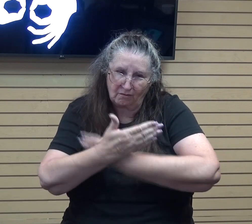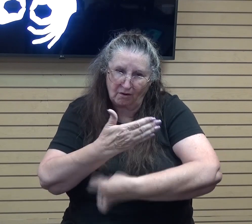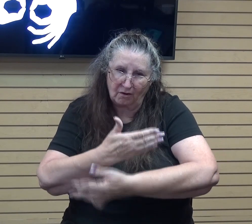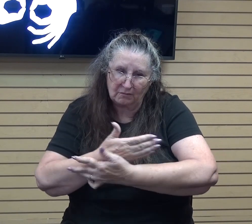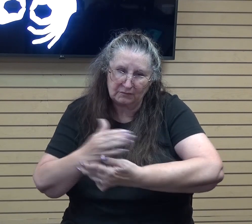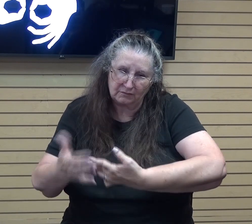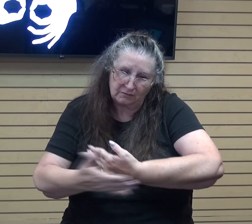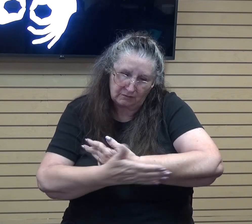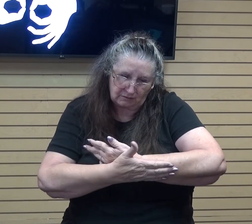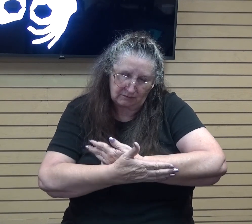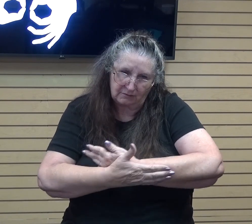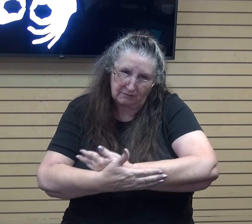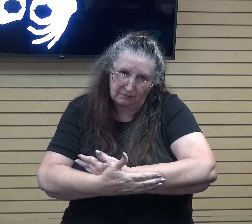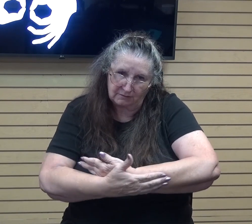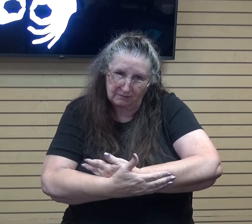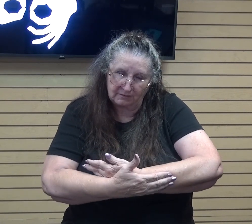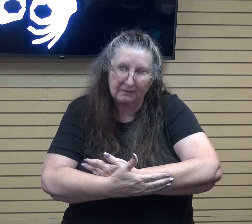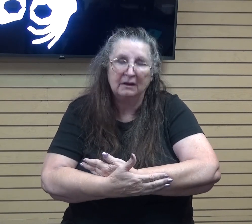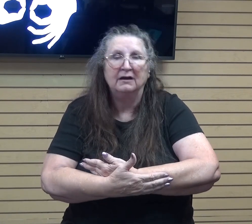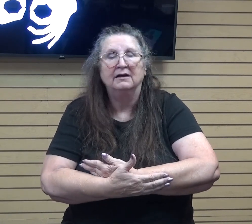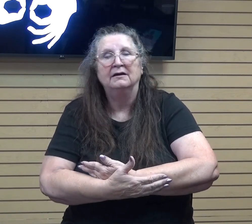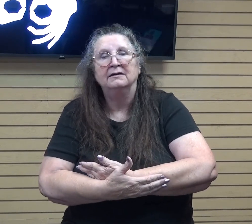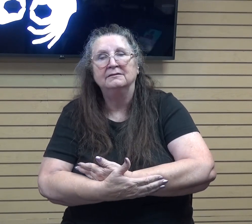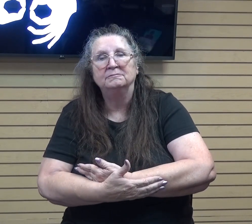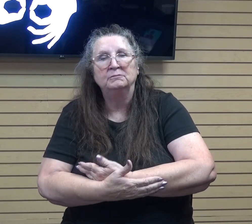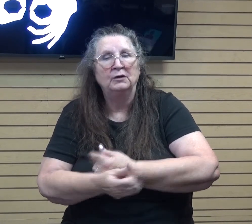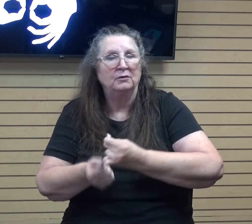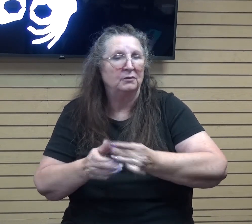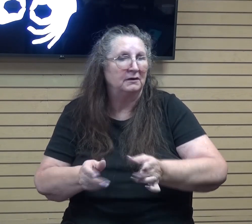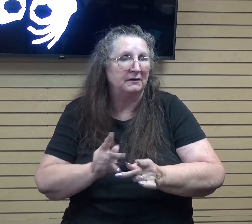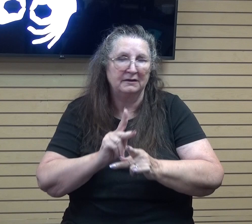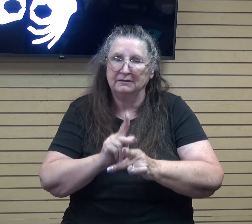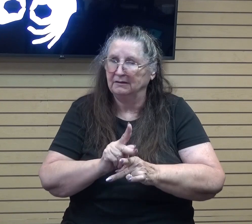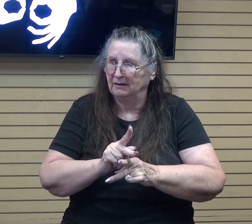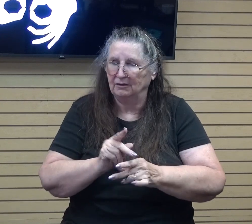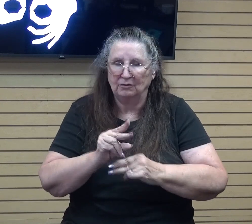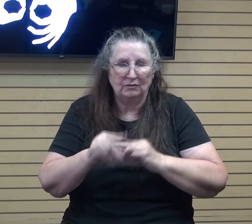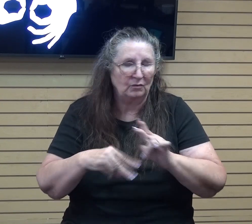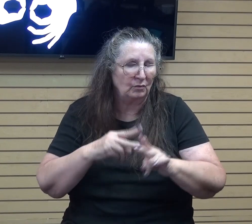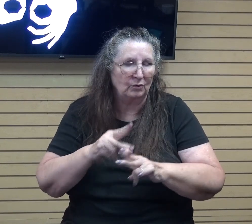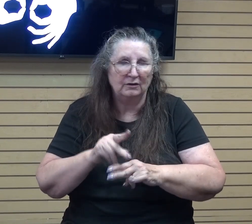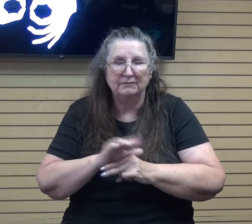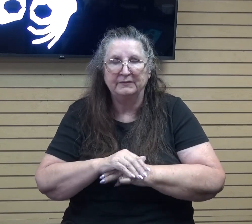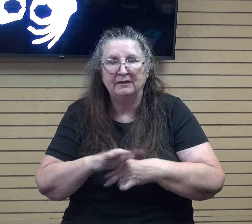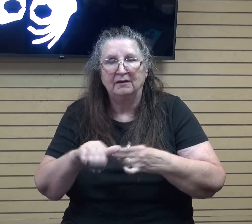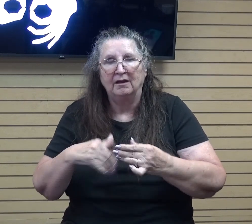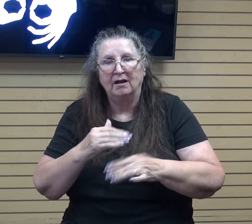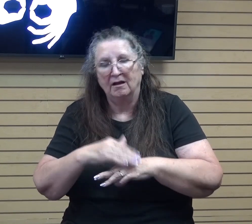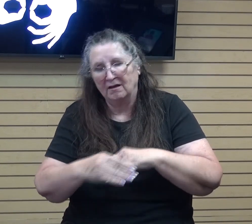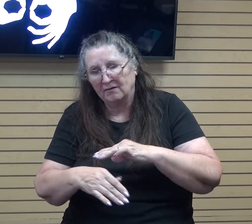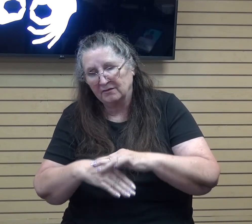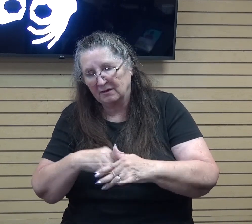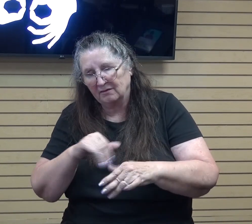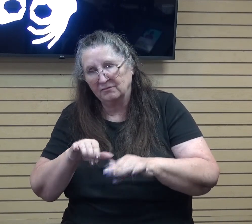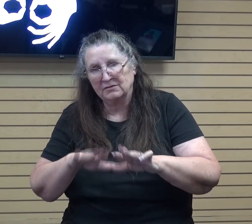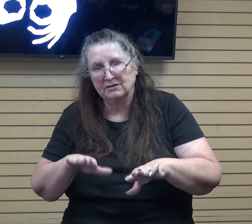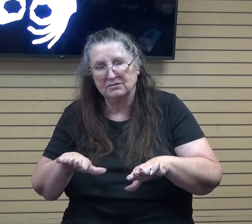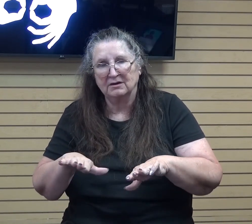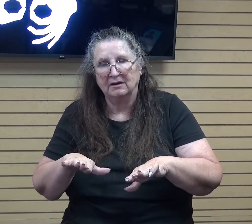around him with not a care in the world. You know, all of the comforts of this child rest